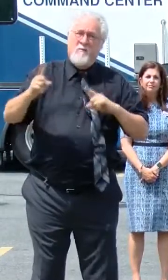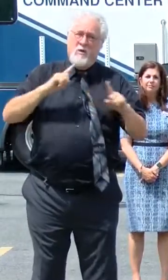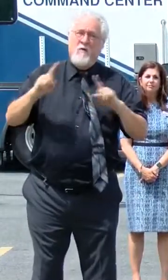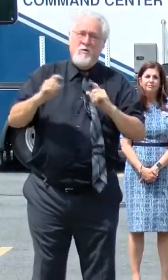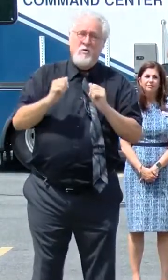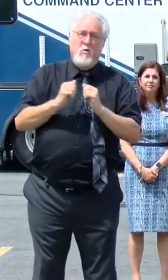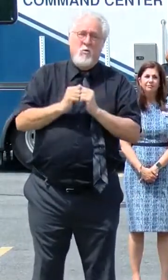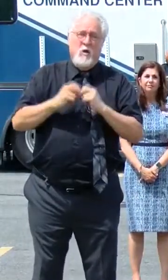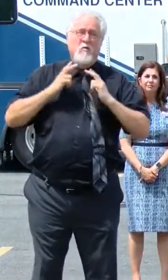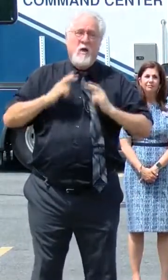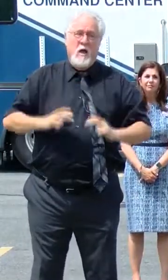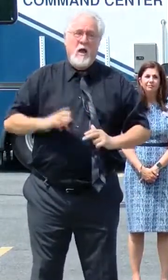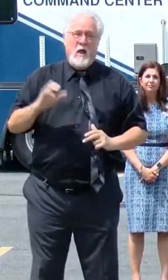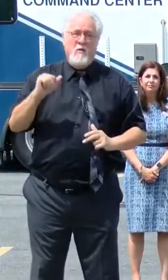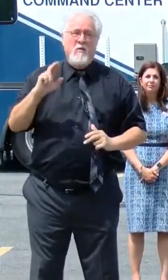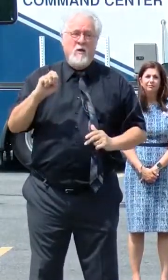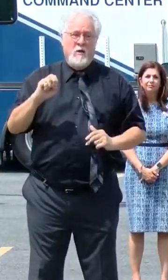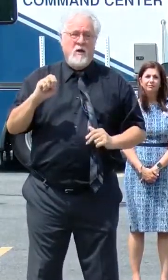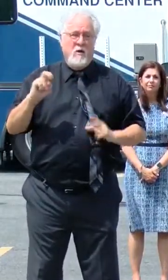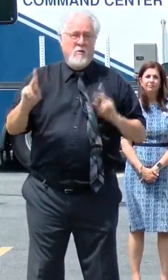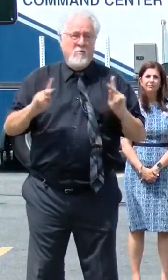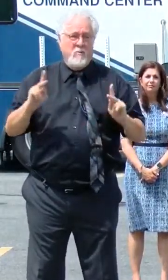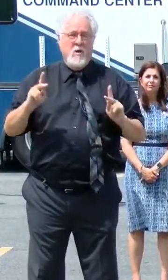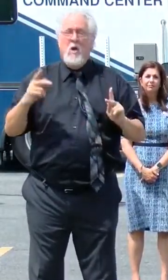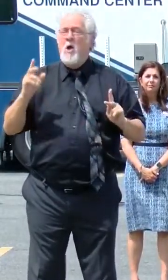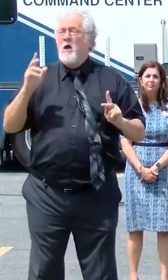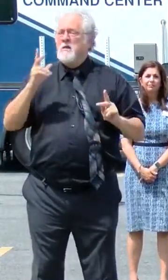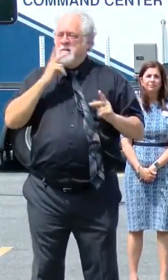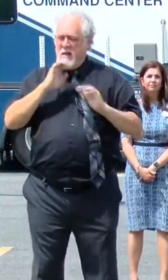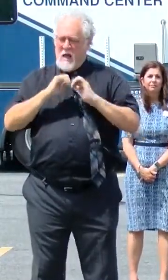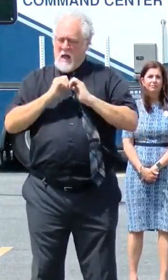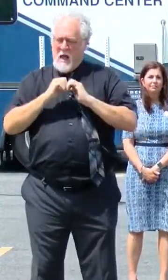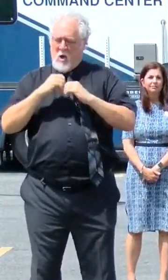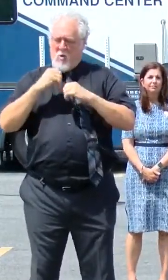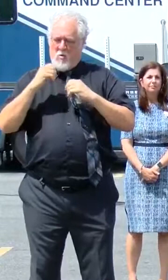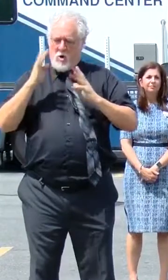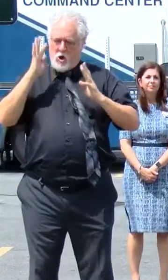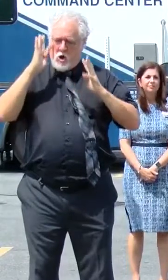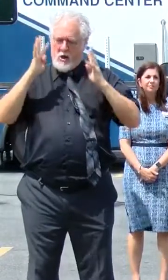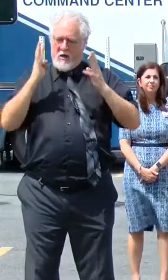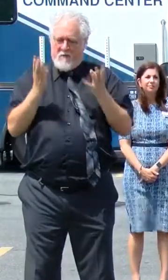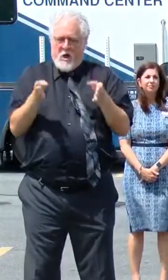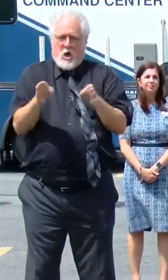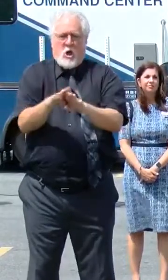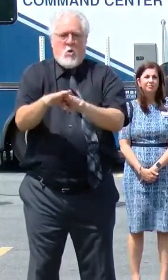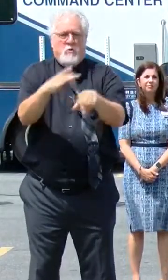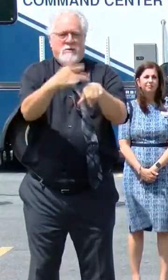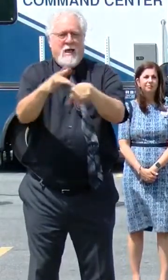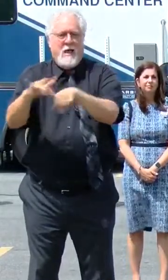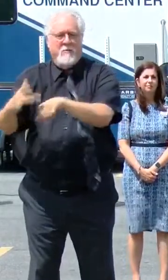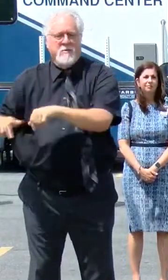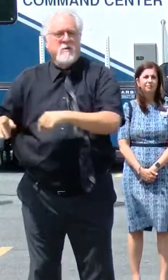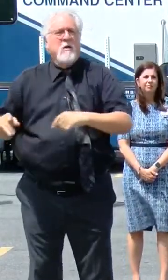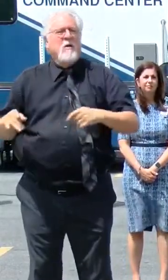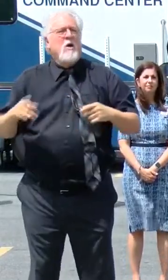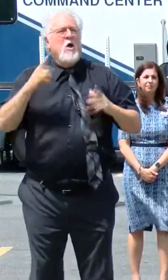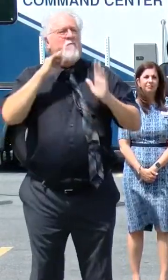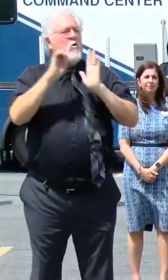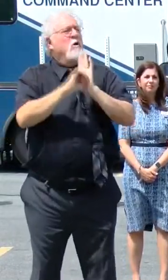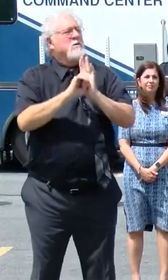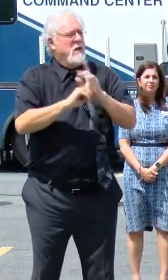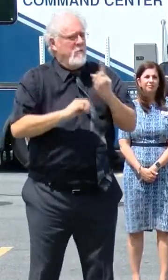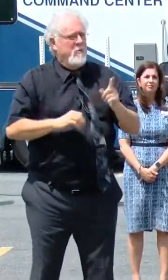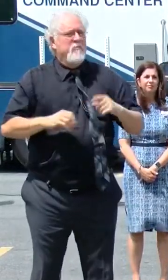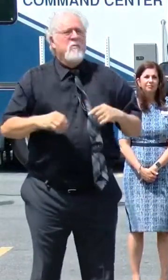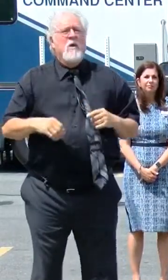with healthcare providers, we're going to see how we can creatively close that gap. For example,